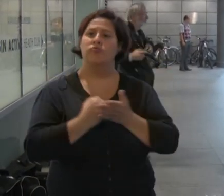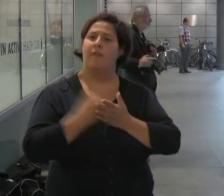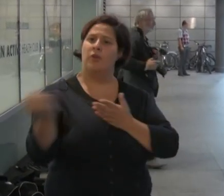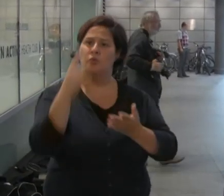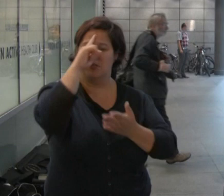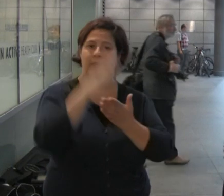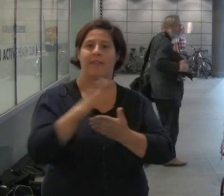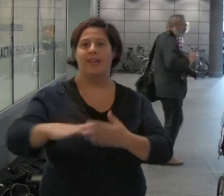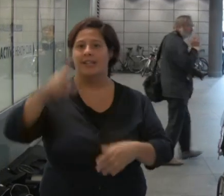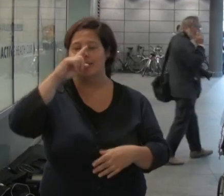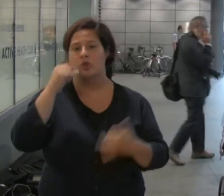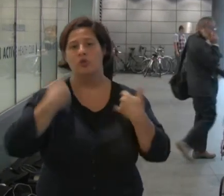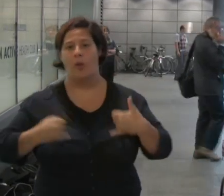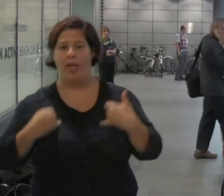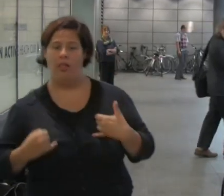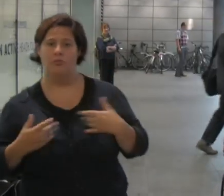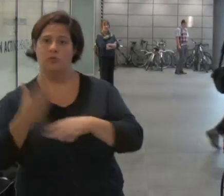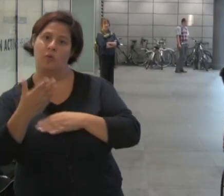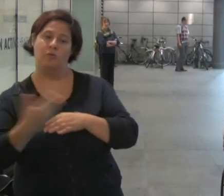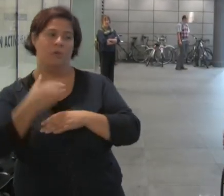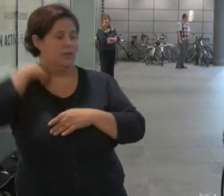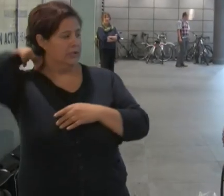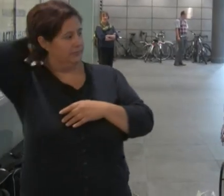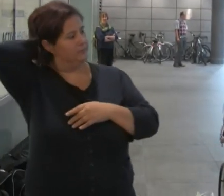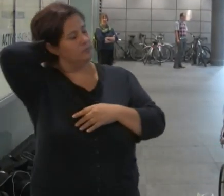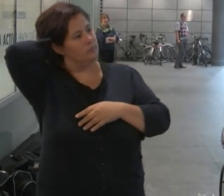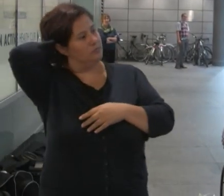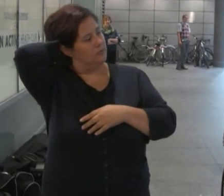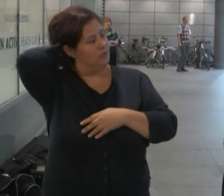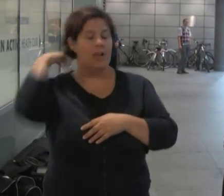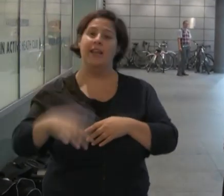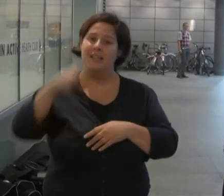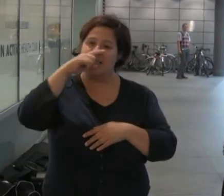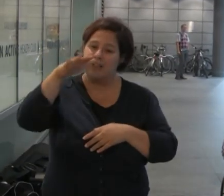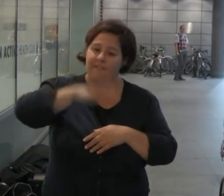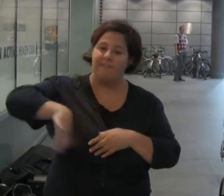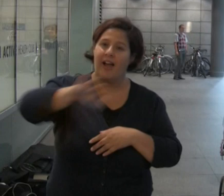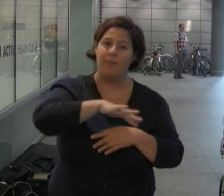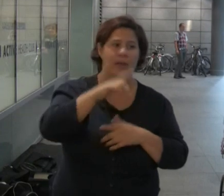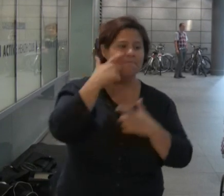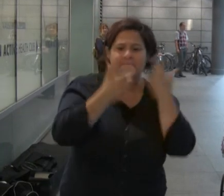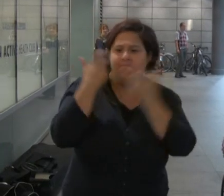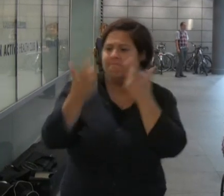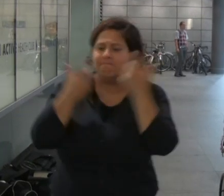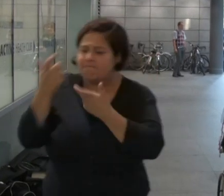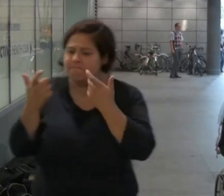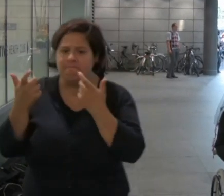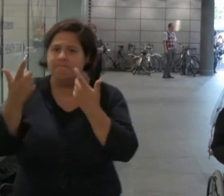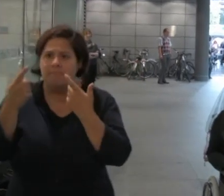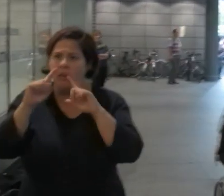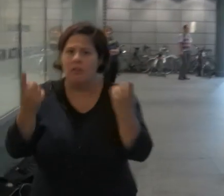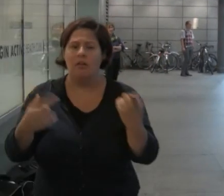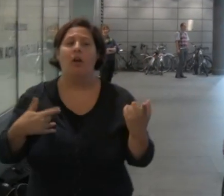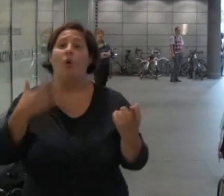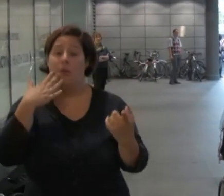to believe that Little Sister was too ill for work. And Little Sister's family had become unable to find her. But when they